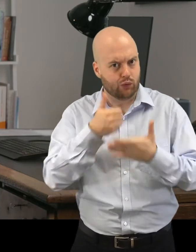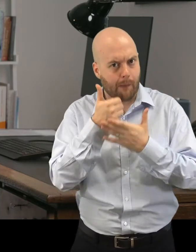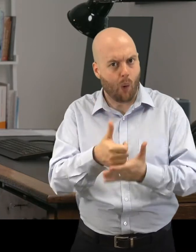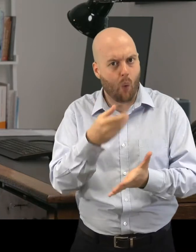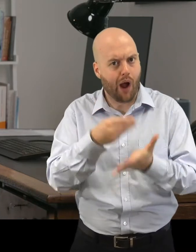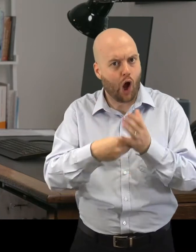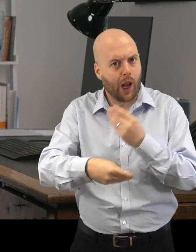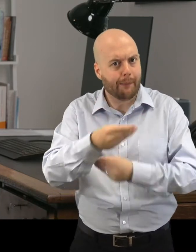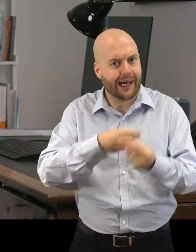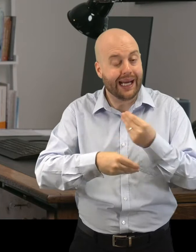that is worrying.